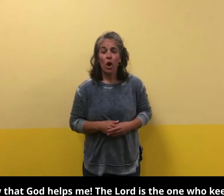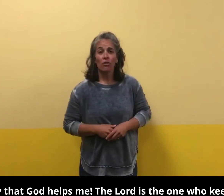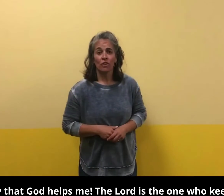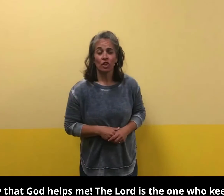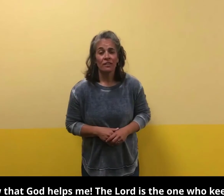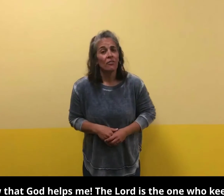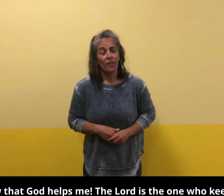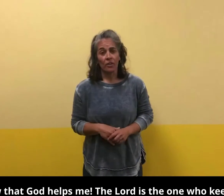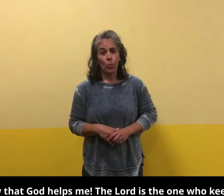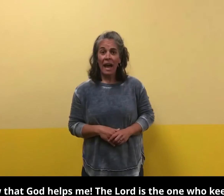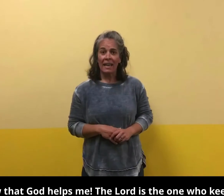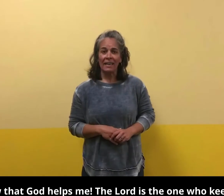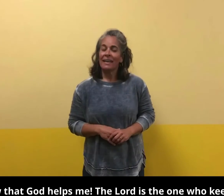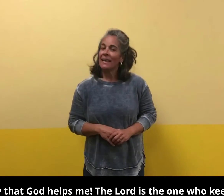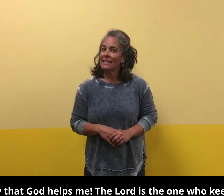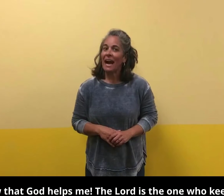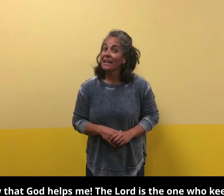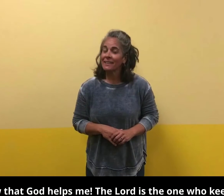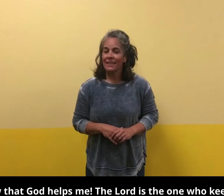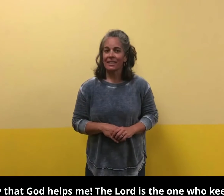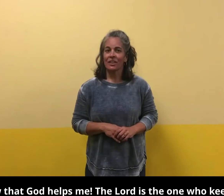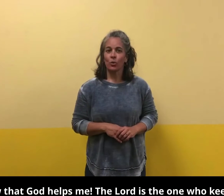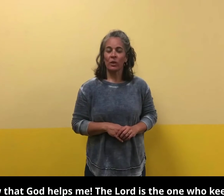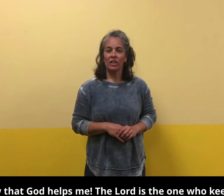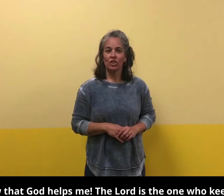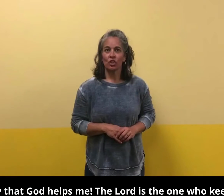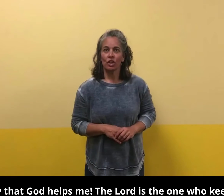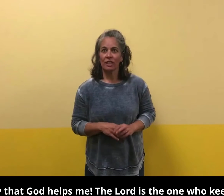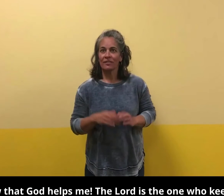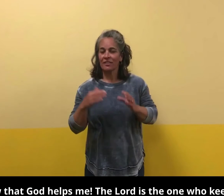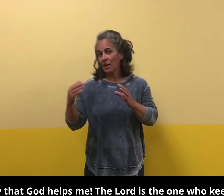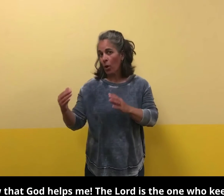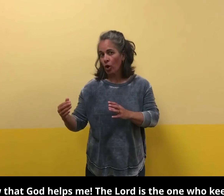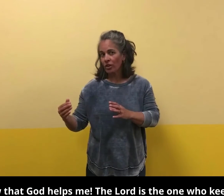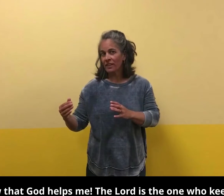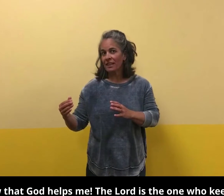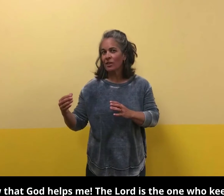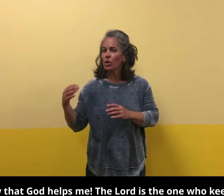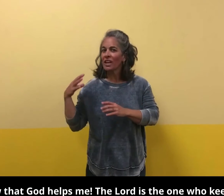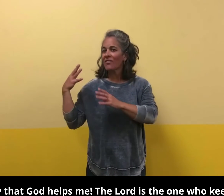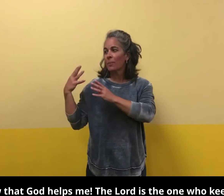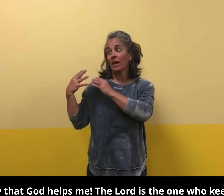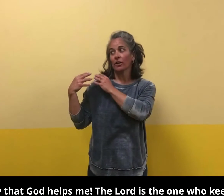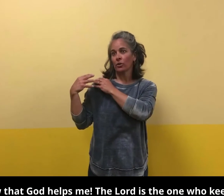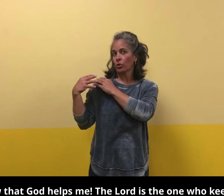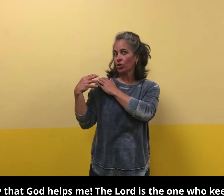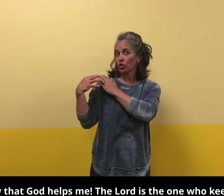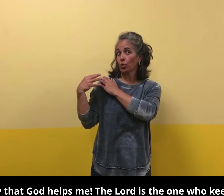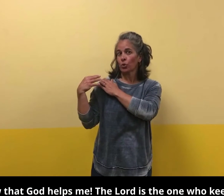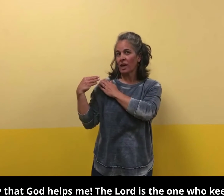our verse a fun way and I think that we should stay part of it and then we're gonna have a parrot on our shoulder right